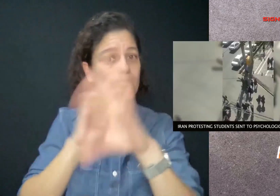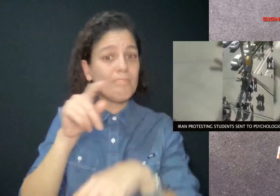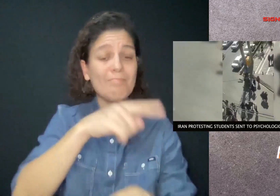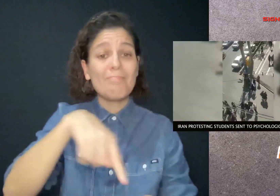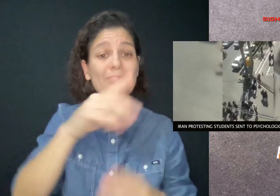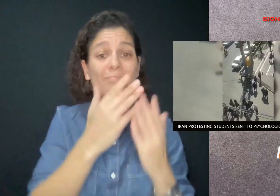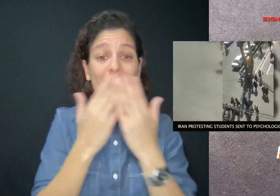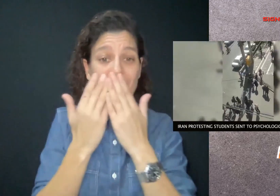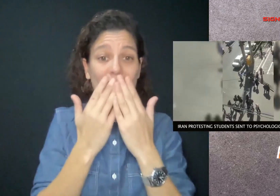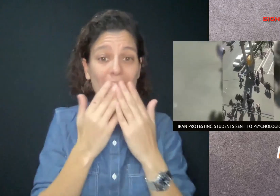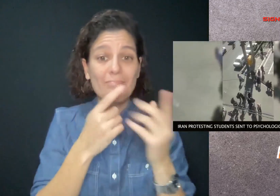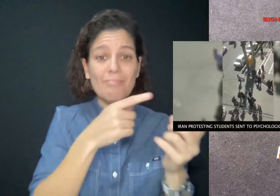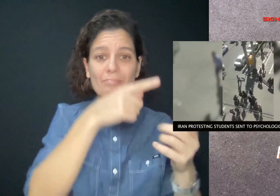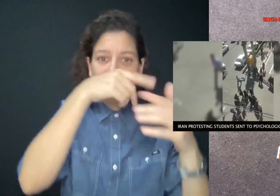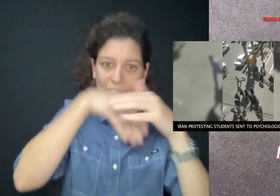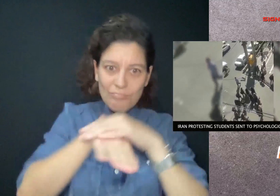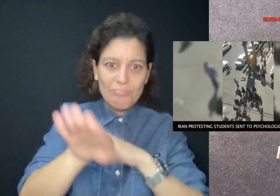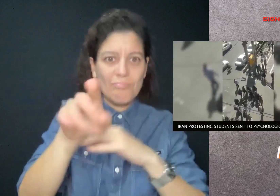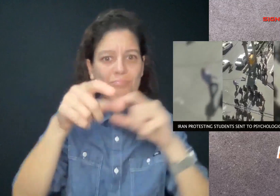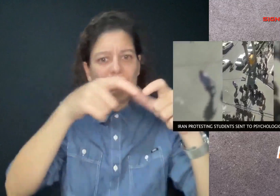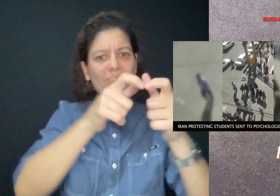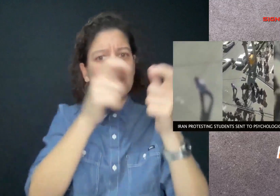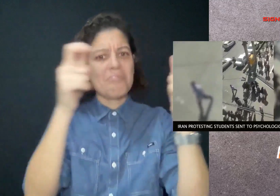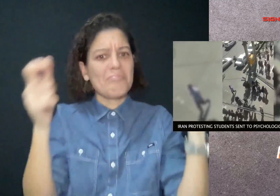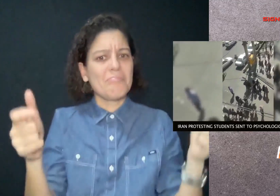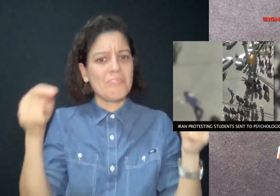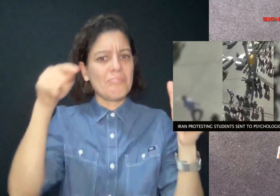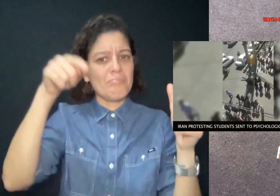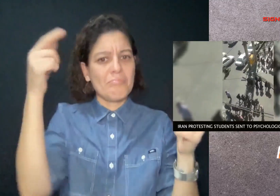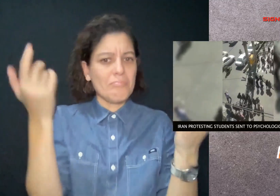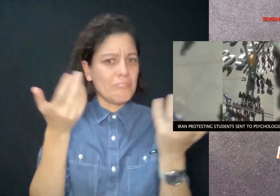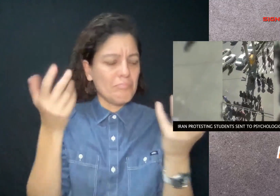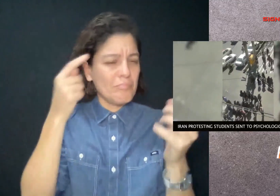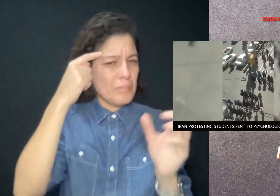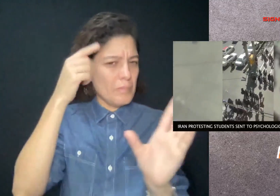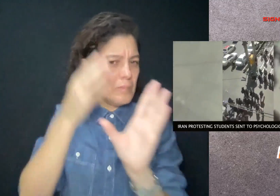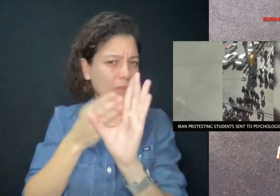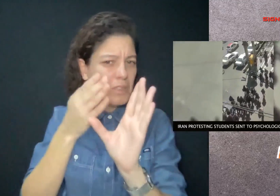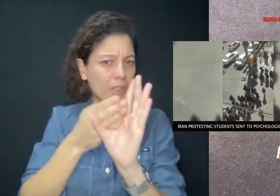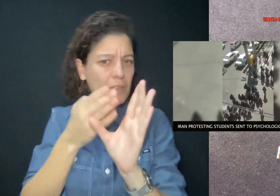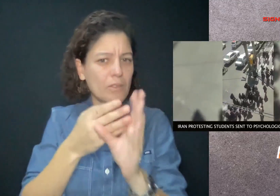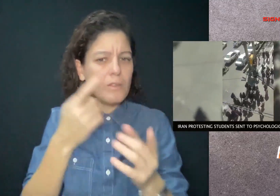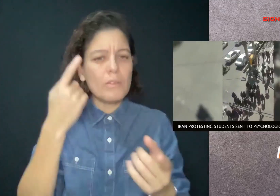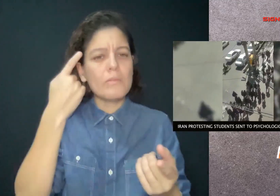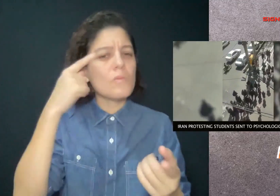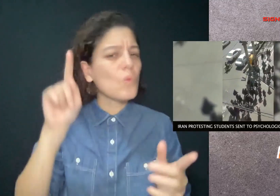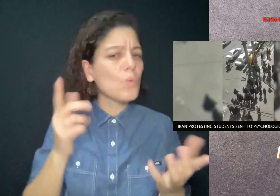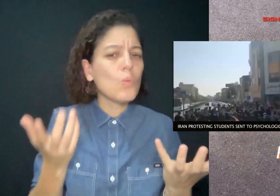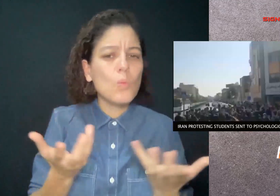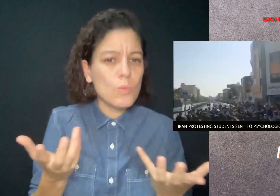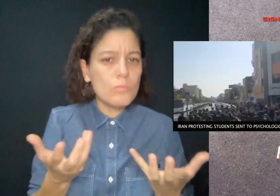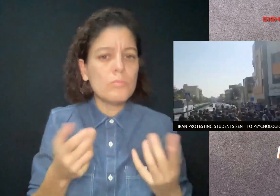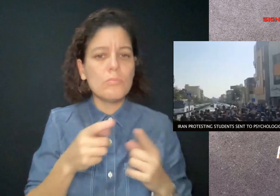Now they're sending school children to psychological institutions to be reformed and re-educated.